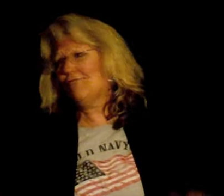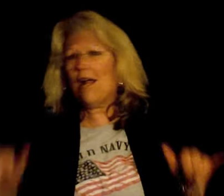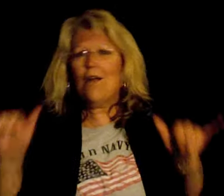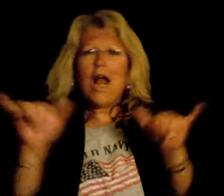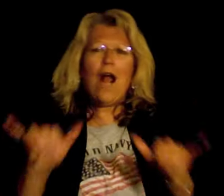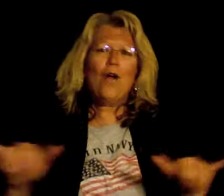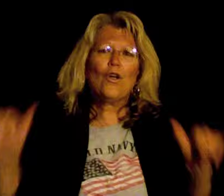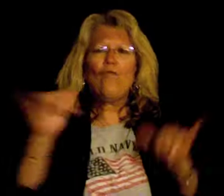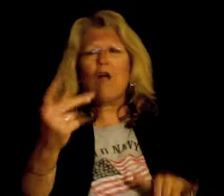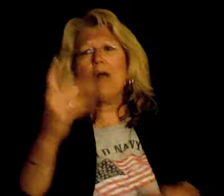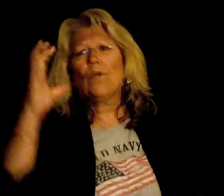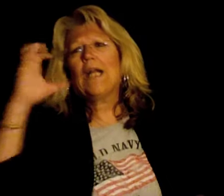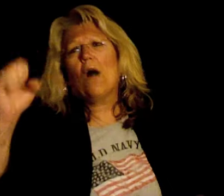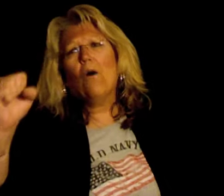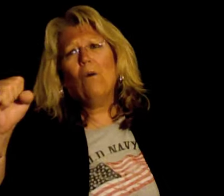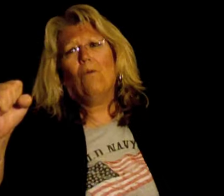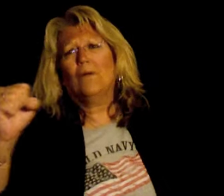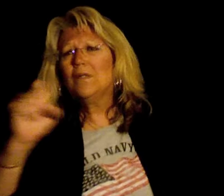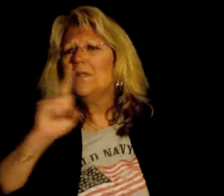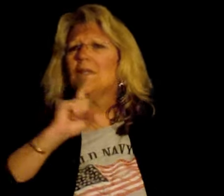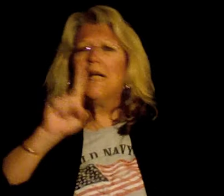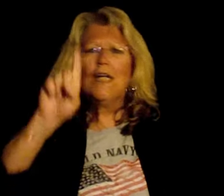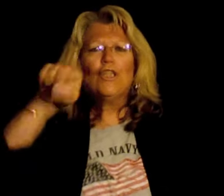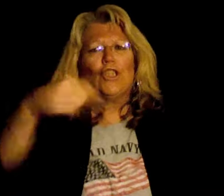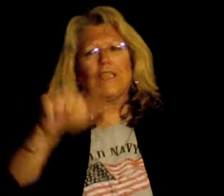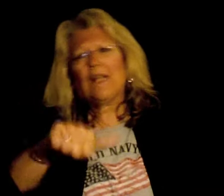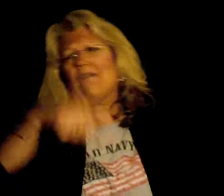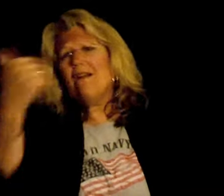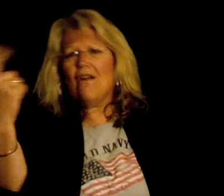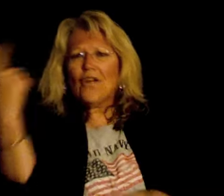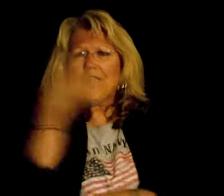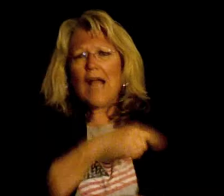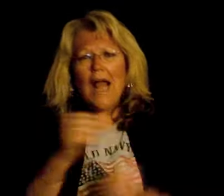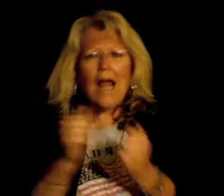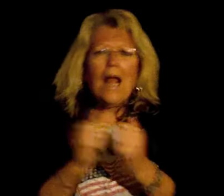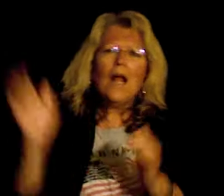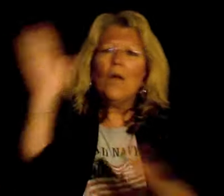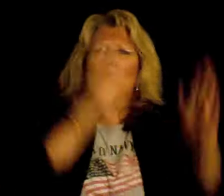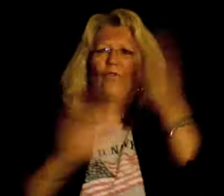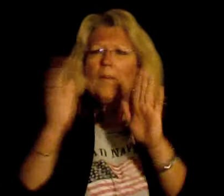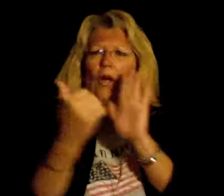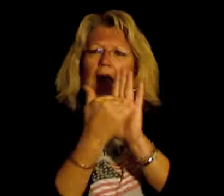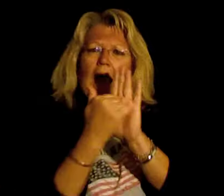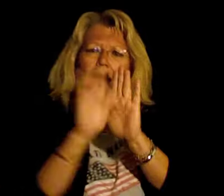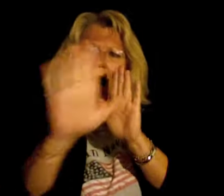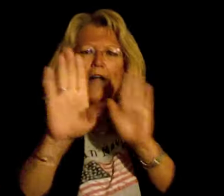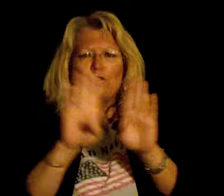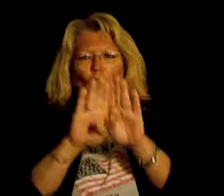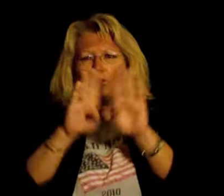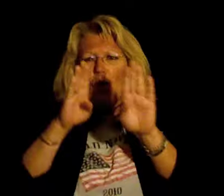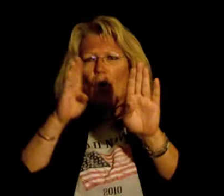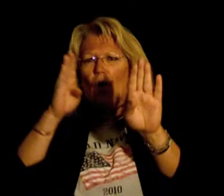Round and round we go Just another day With trouble knocking at your door